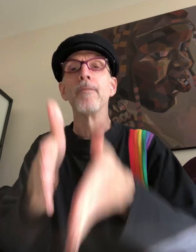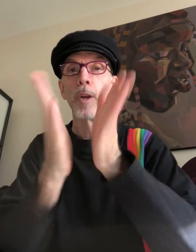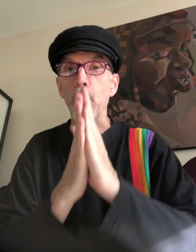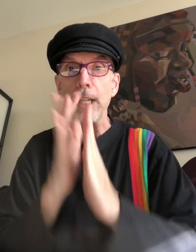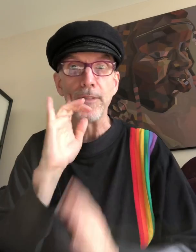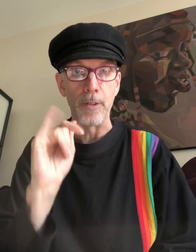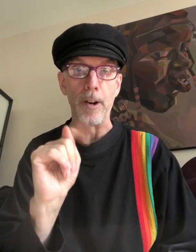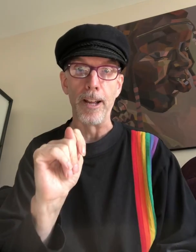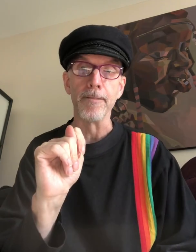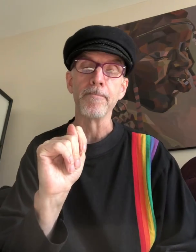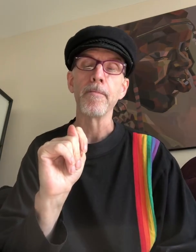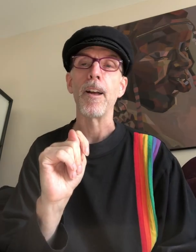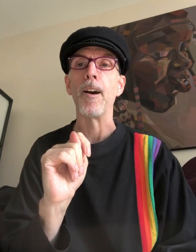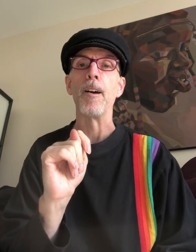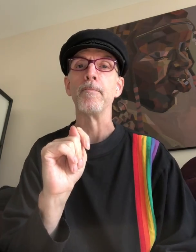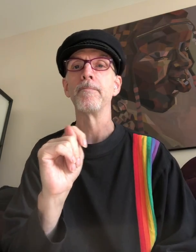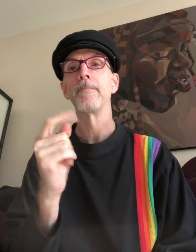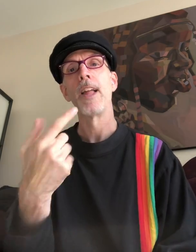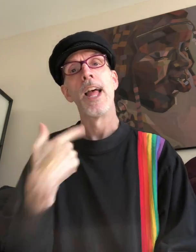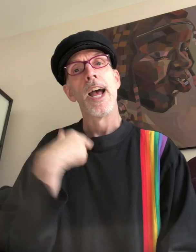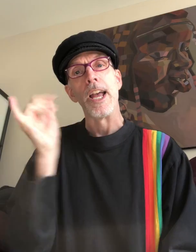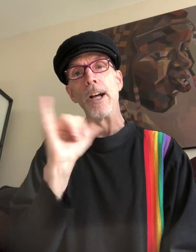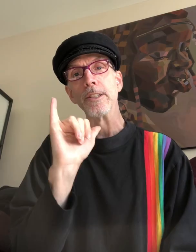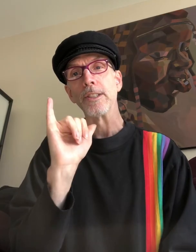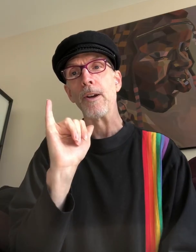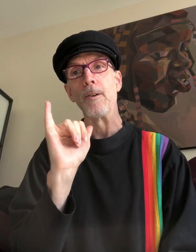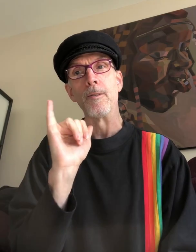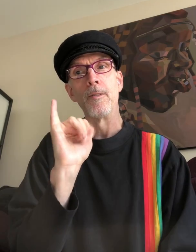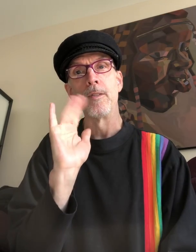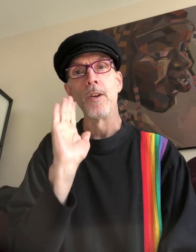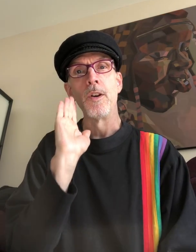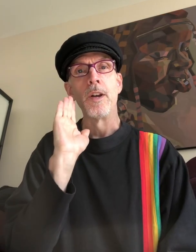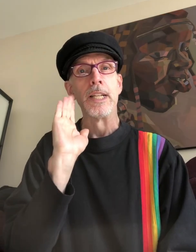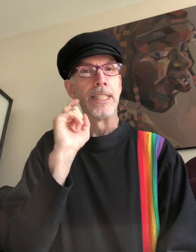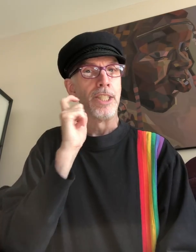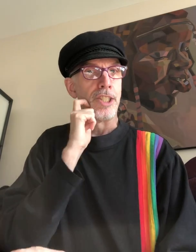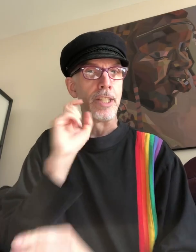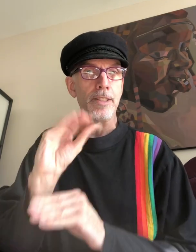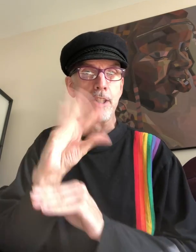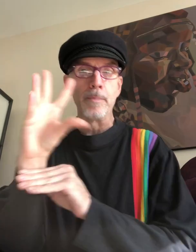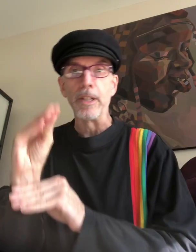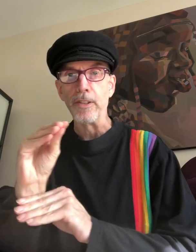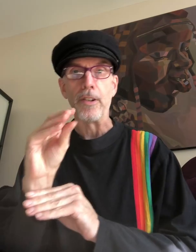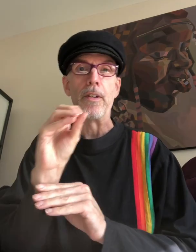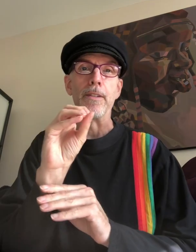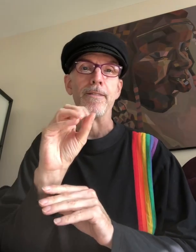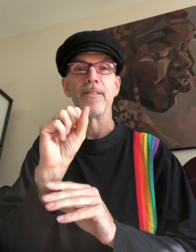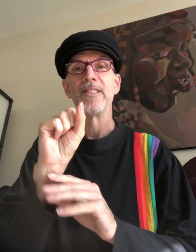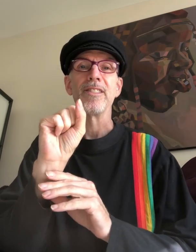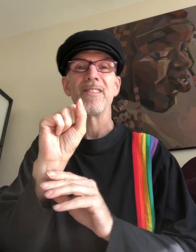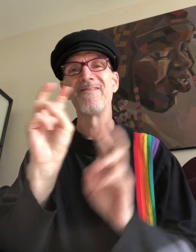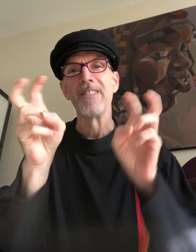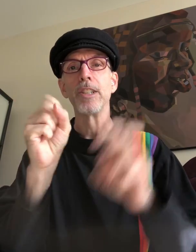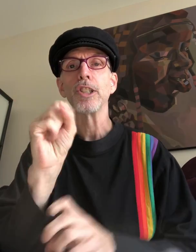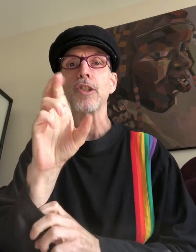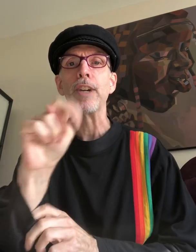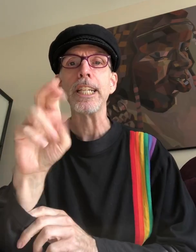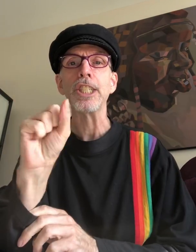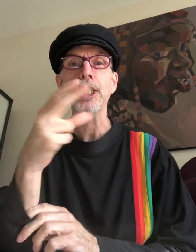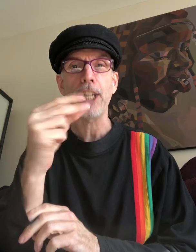request for it. I also just took picture, screenshot